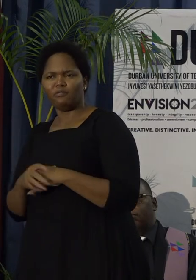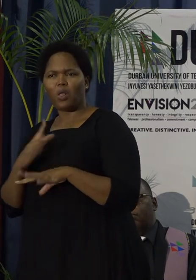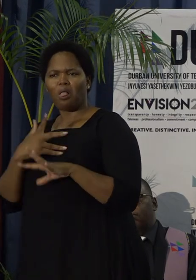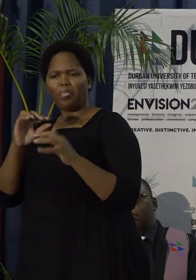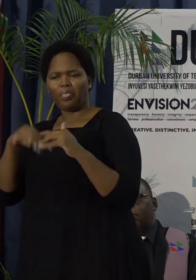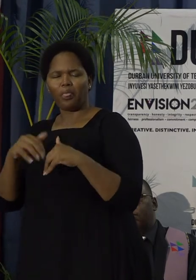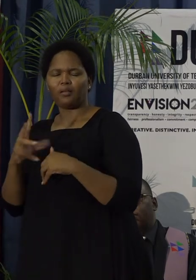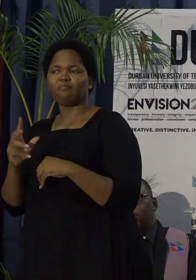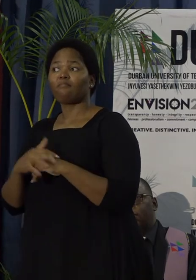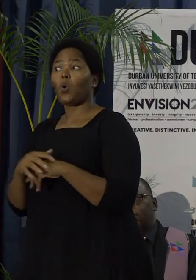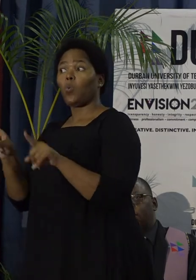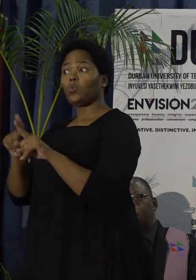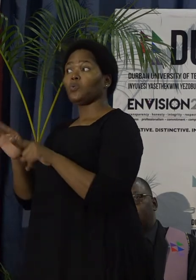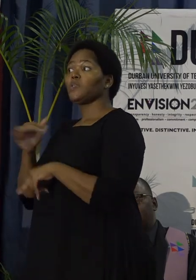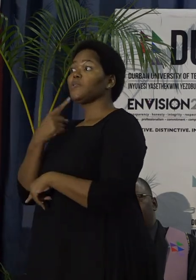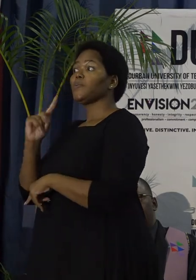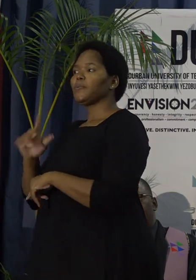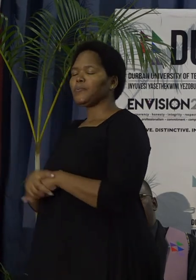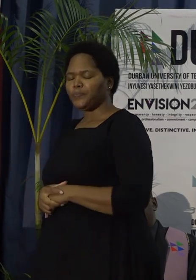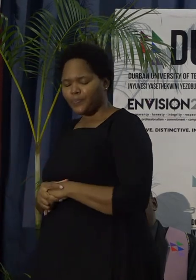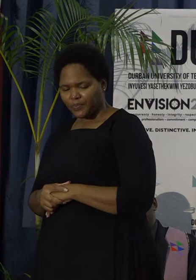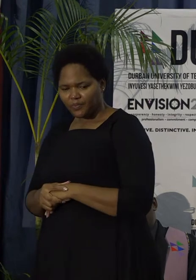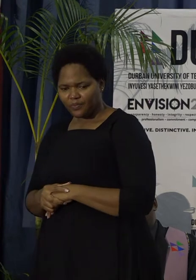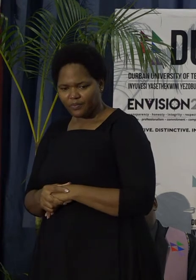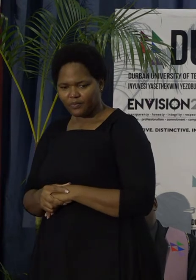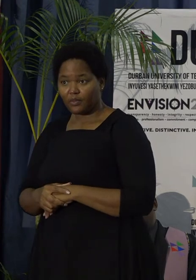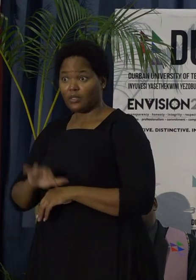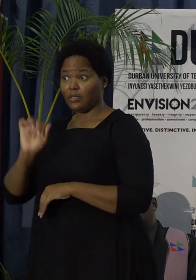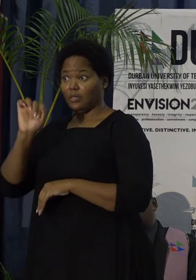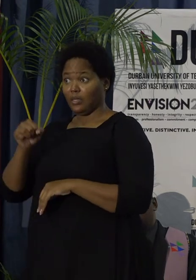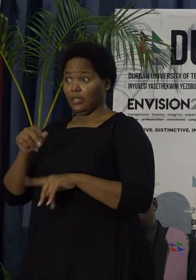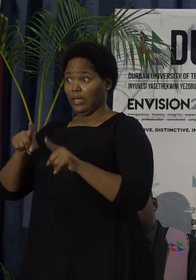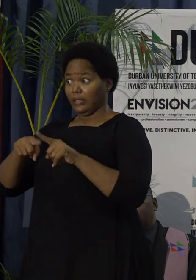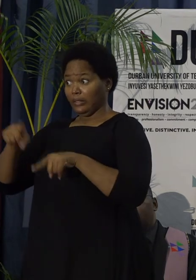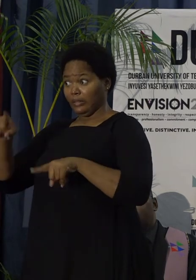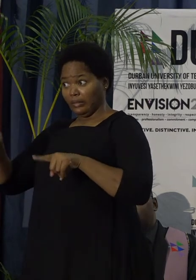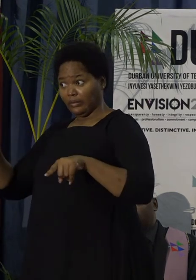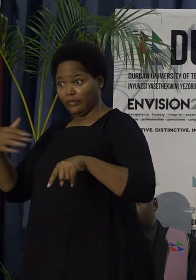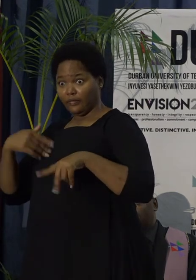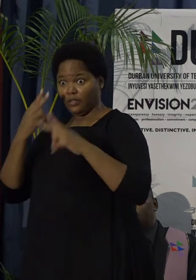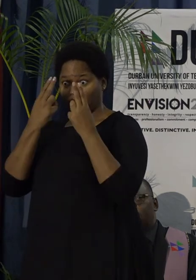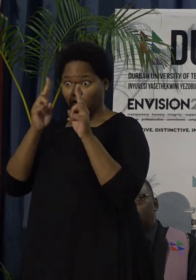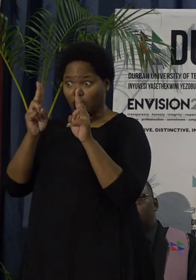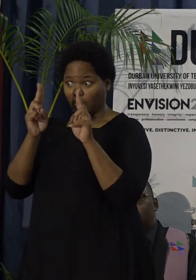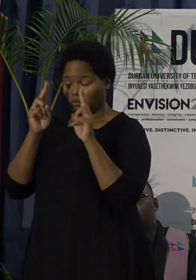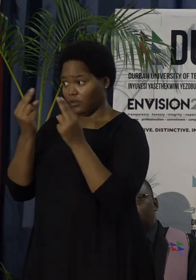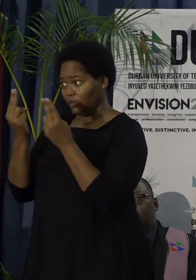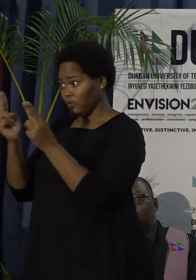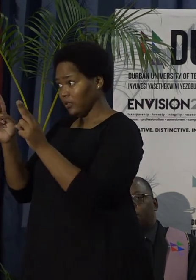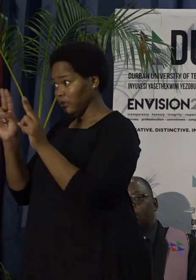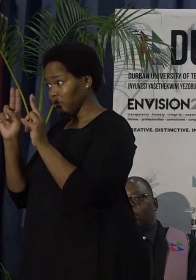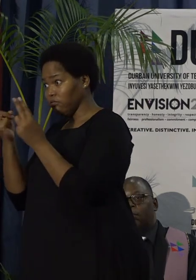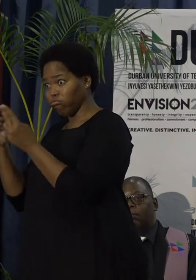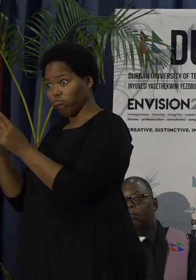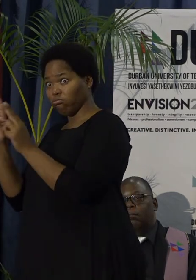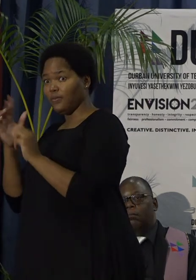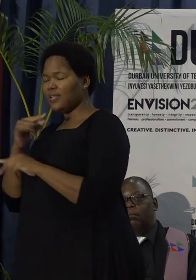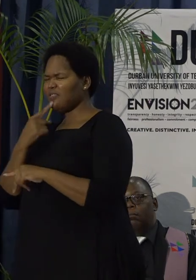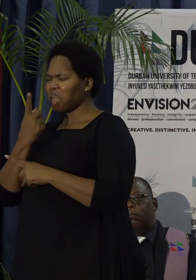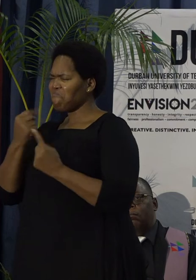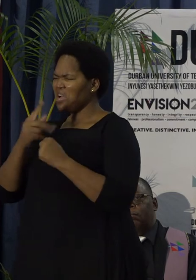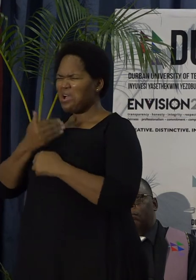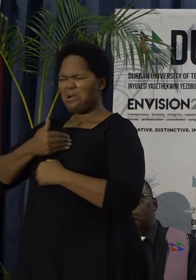They also said they had been to universities that claimed to have five-star student accommodations.